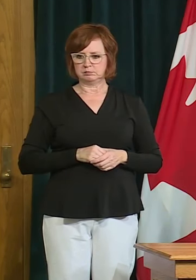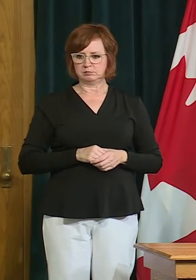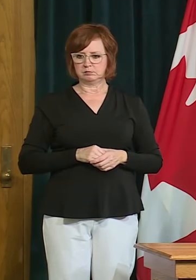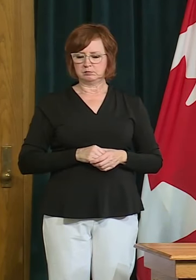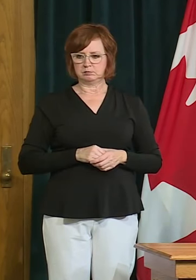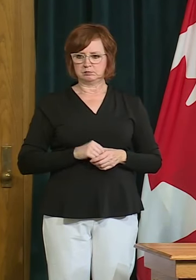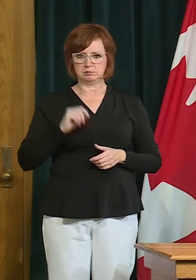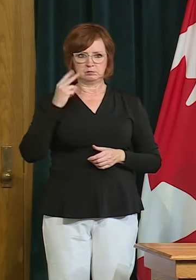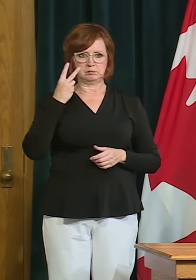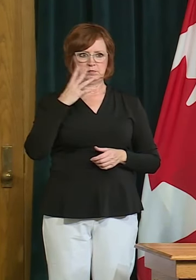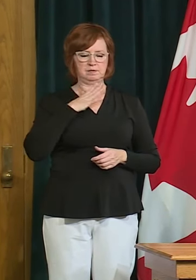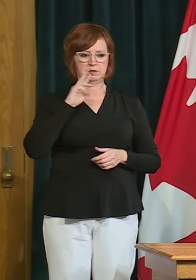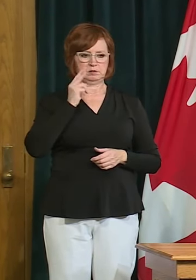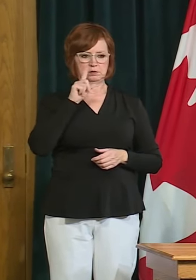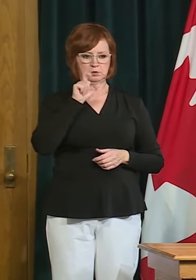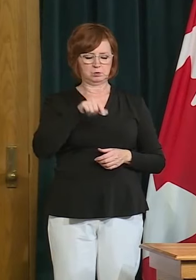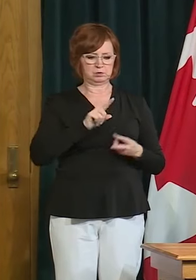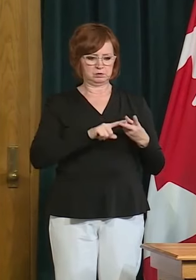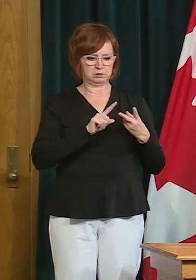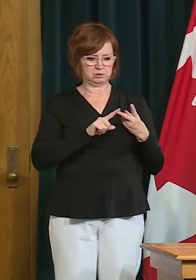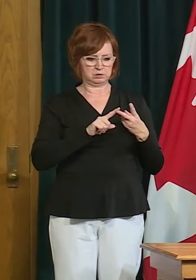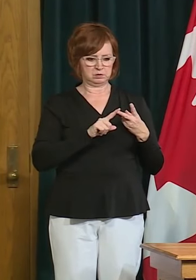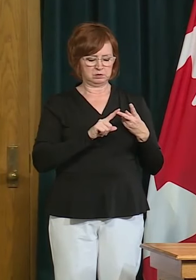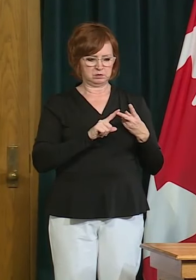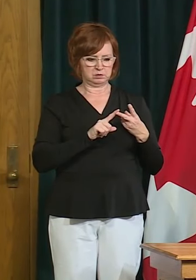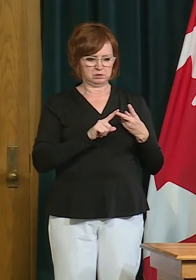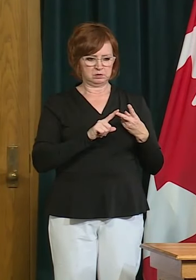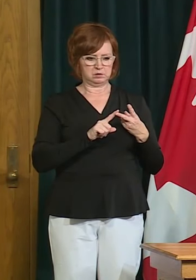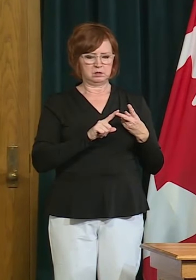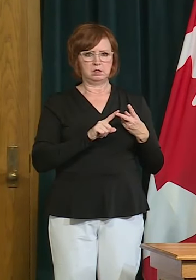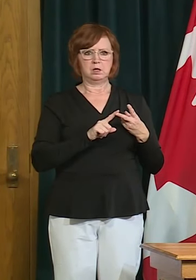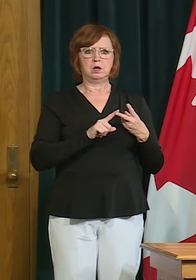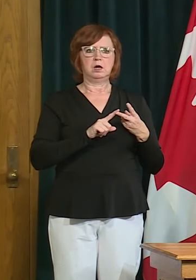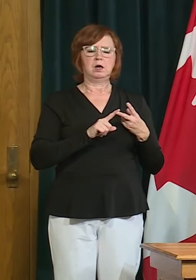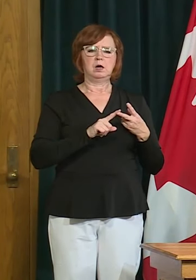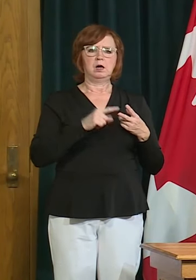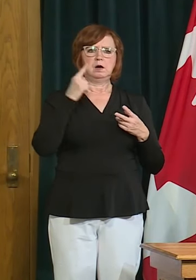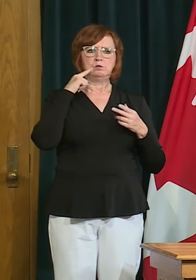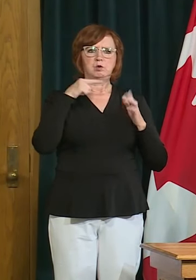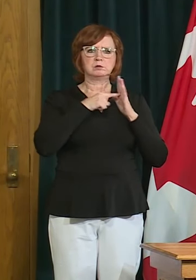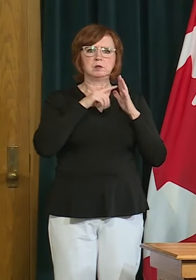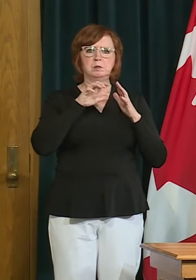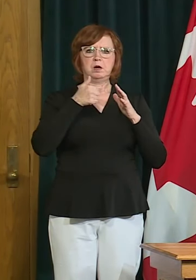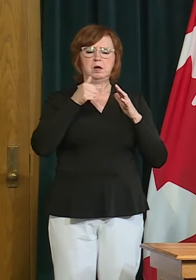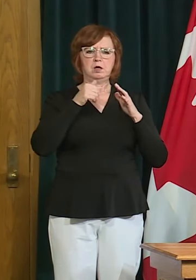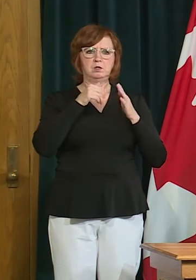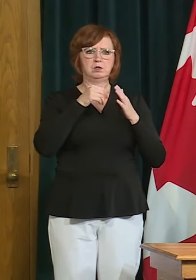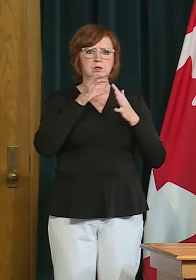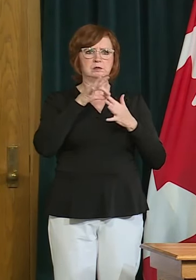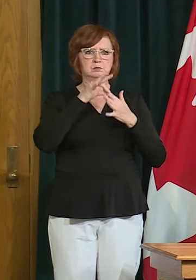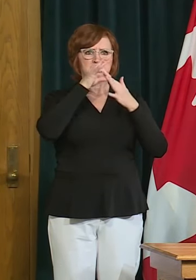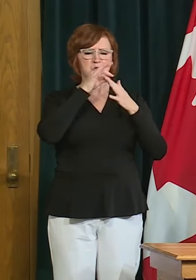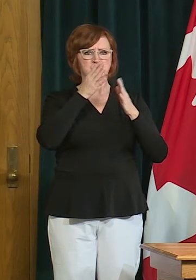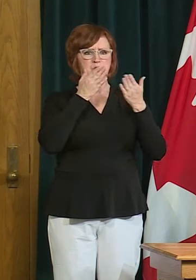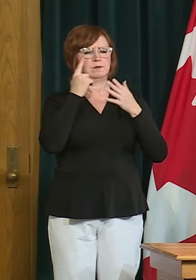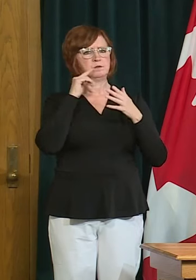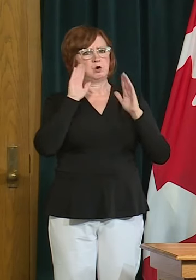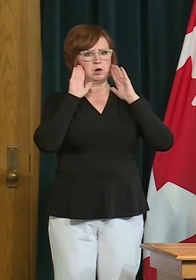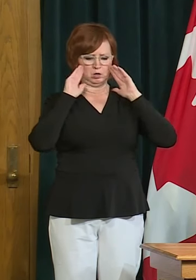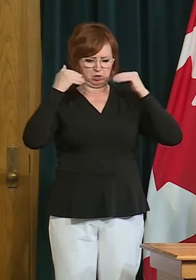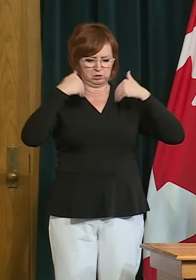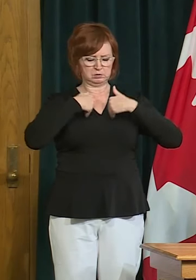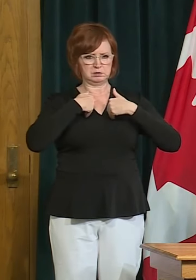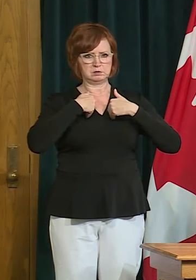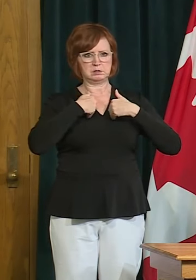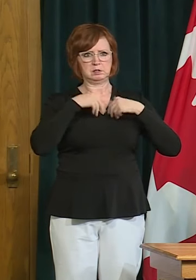right and uh specialized services for people with autism and developmental disabilities uh have no day to reopen uh